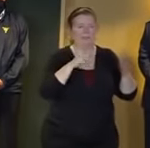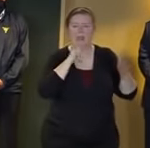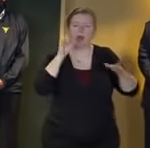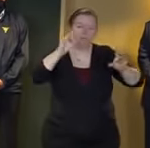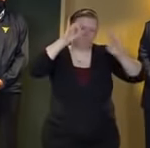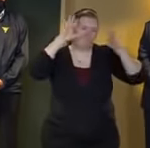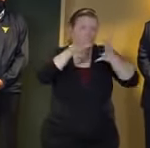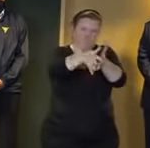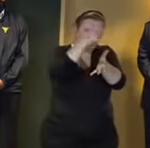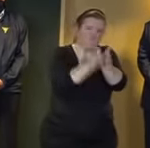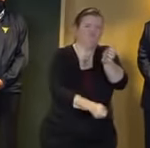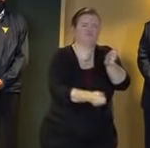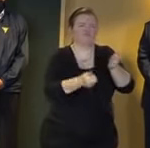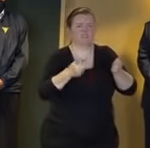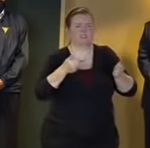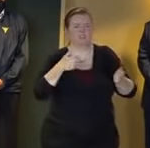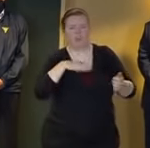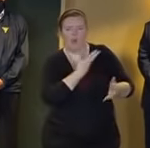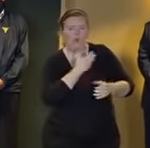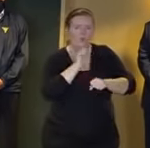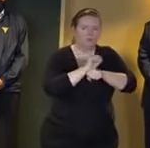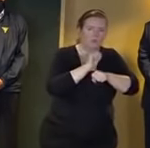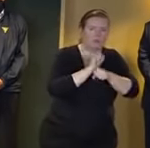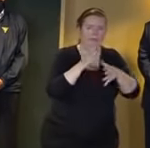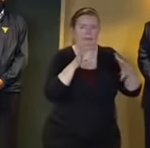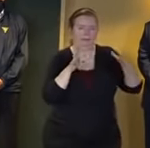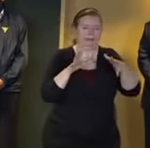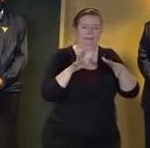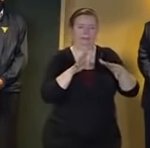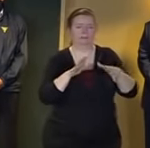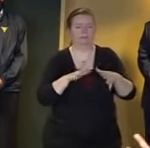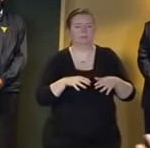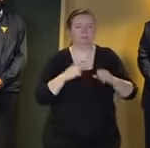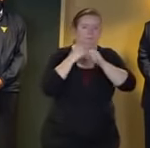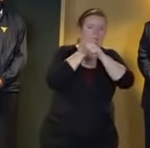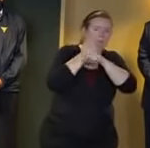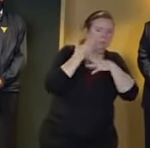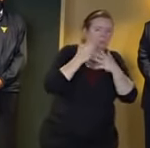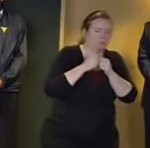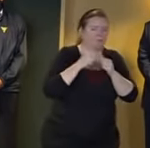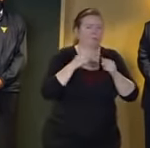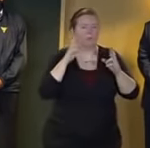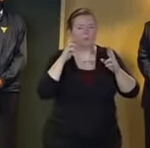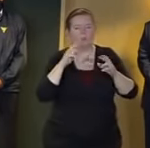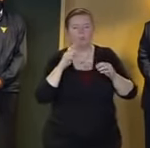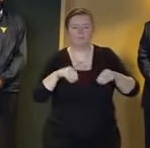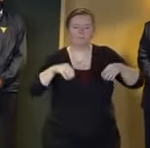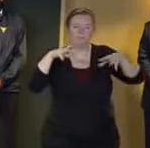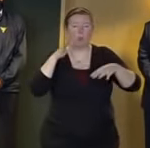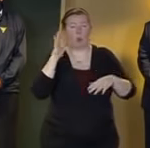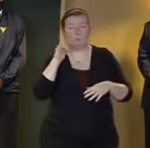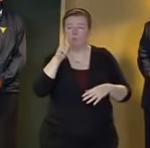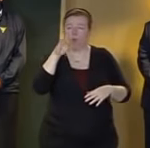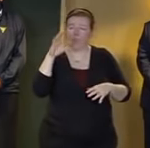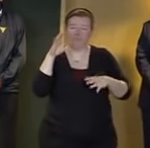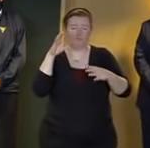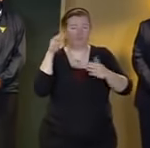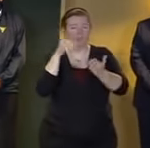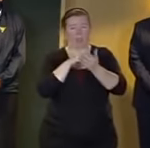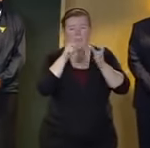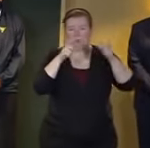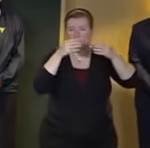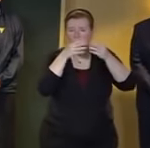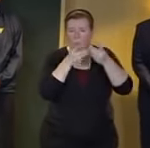the restoration efforts and let's hope that we don't have hundreds of thousands of outages as we go through the day